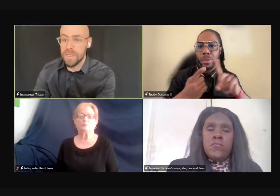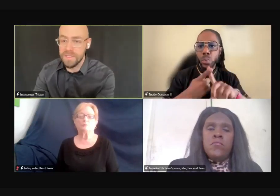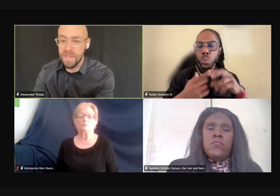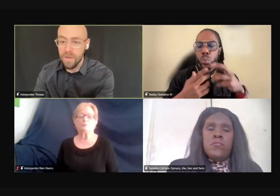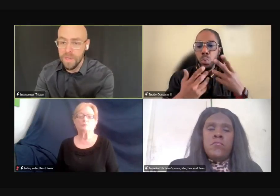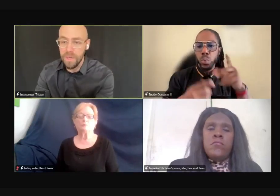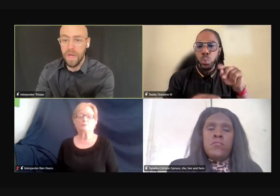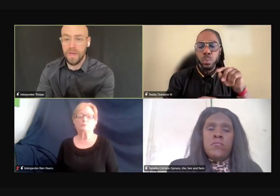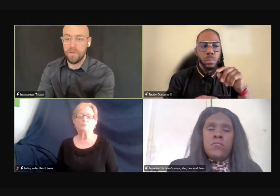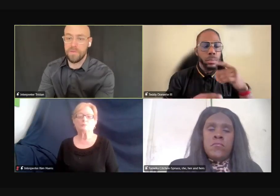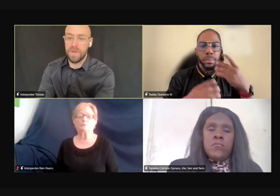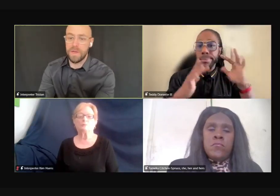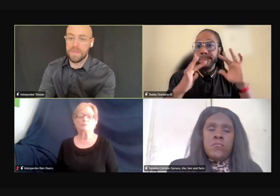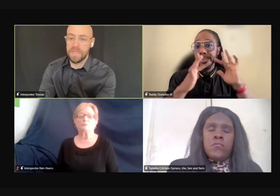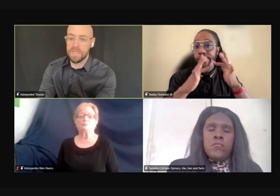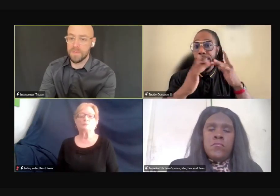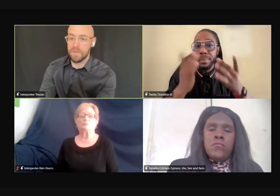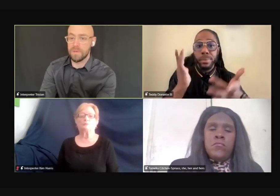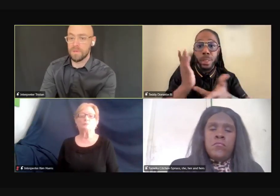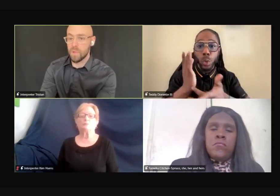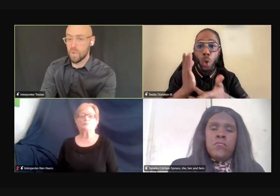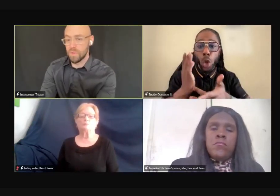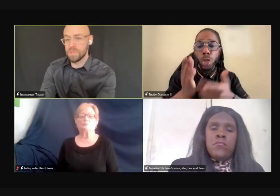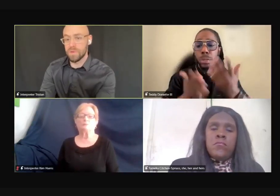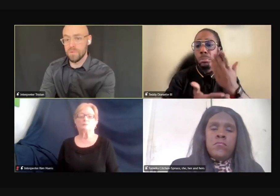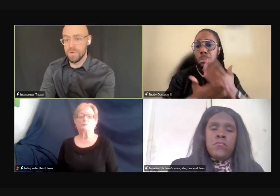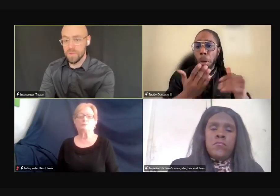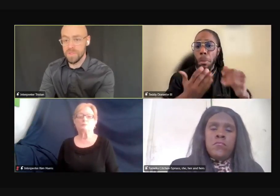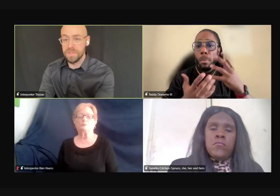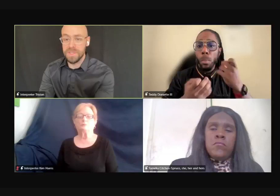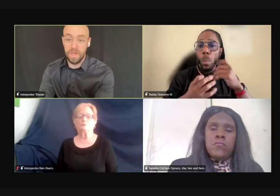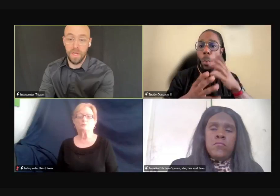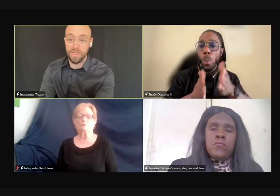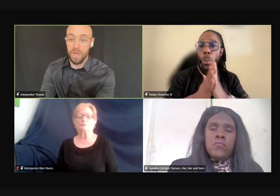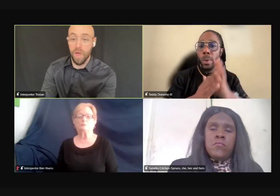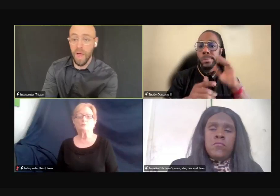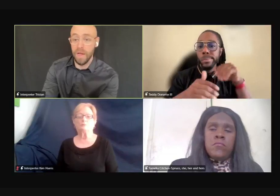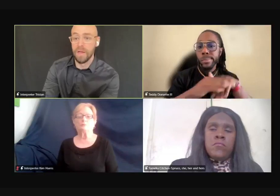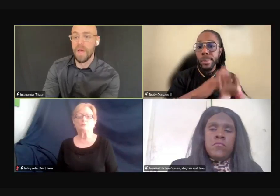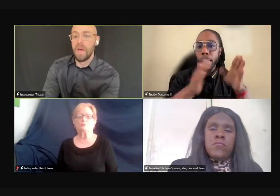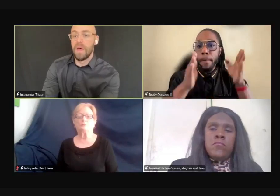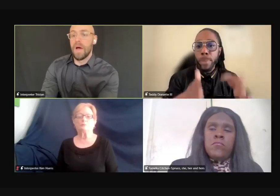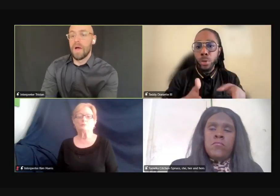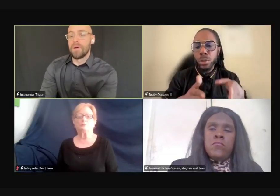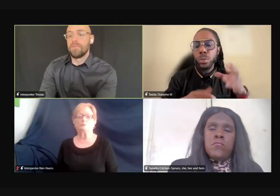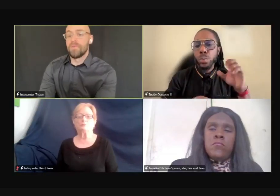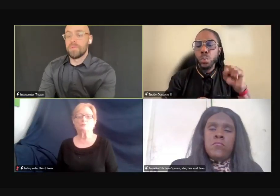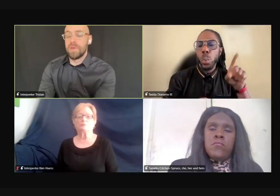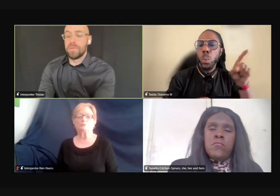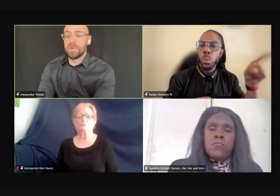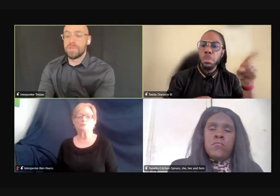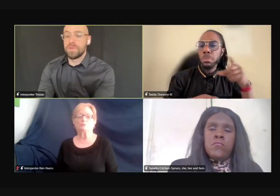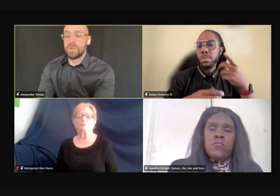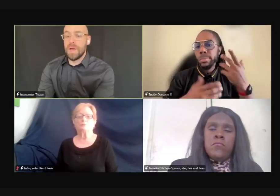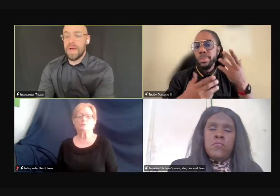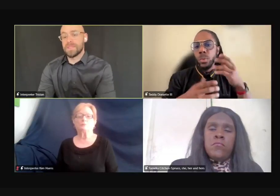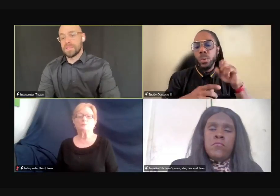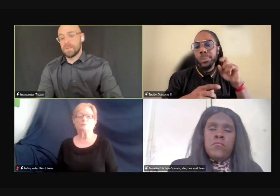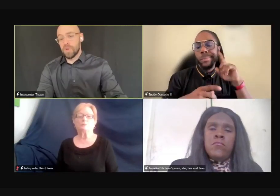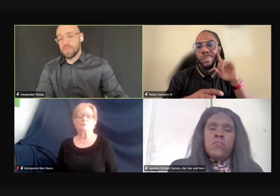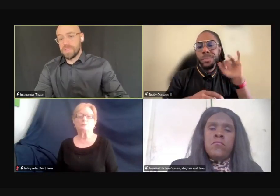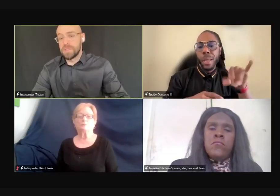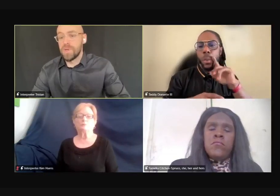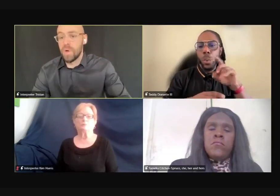because there aren't necessarily a lot of, uh, accessible tools or resources, technology online, um, for people to